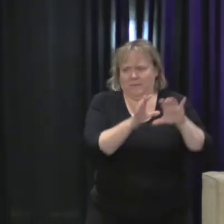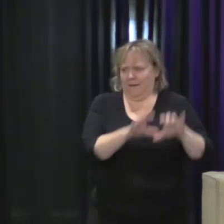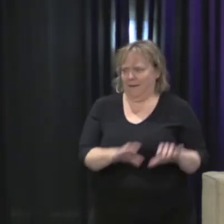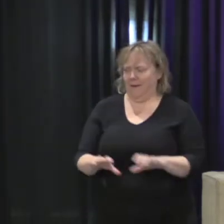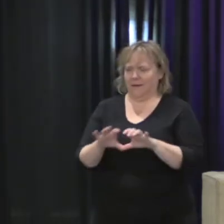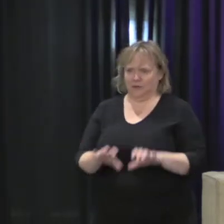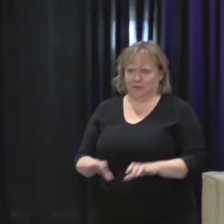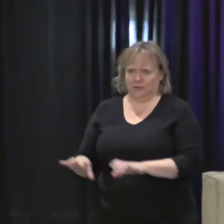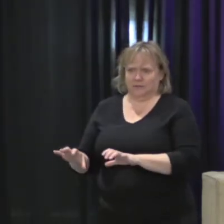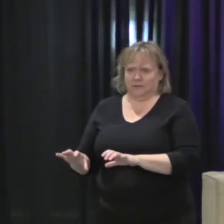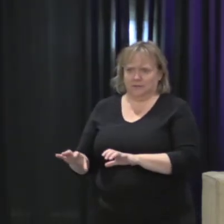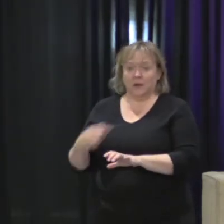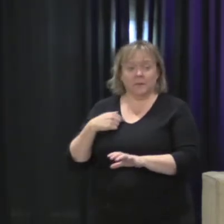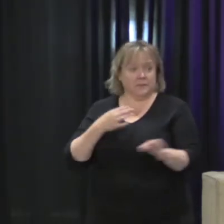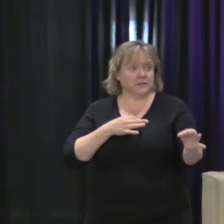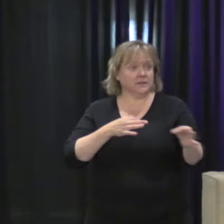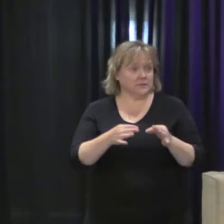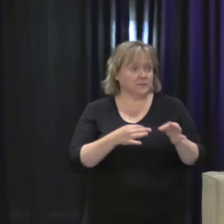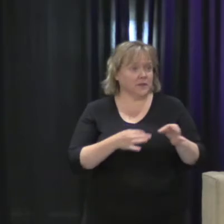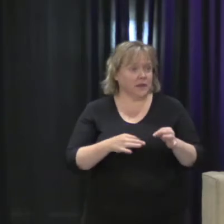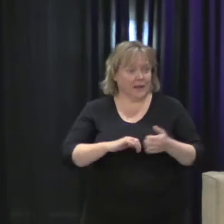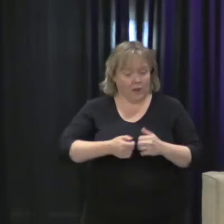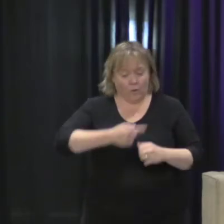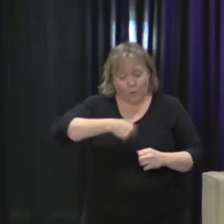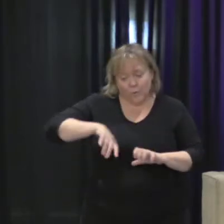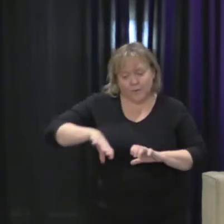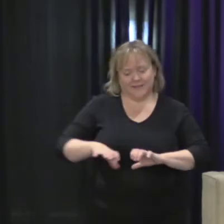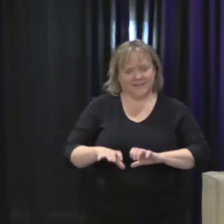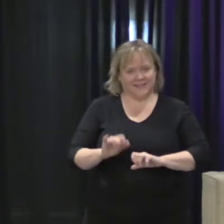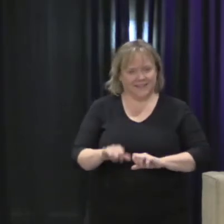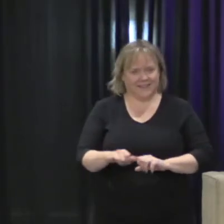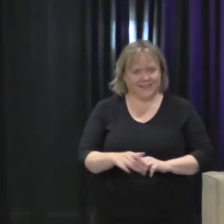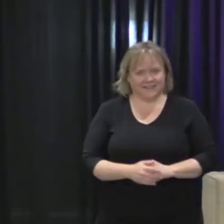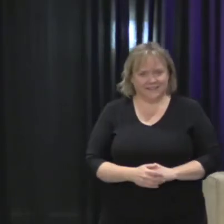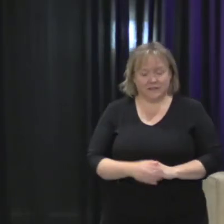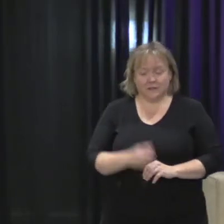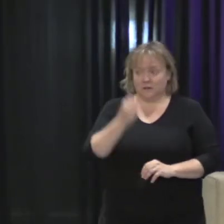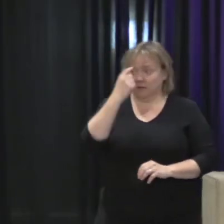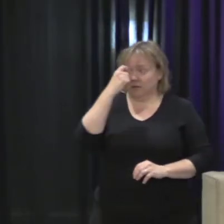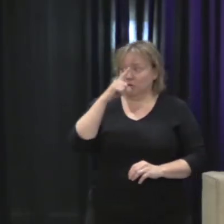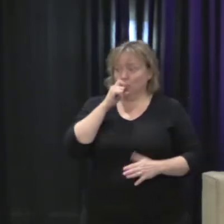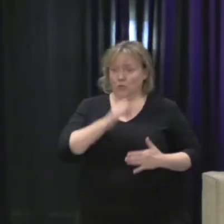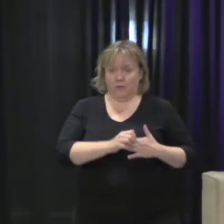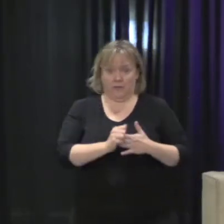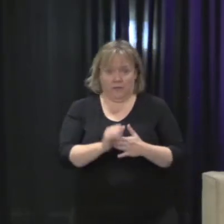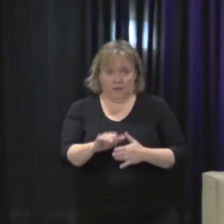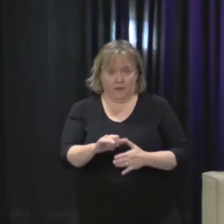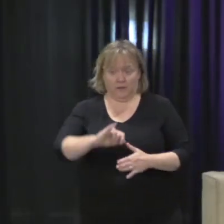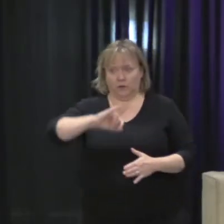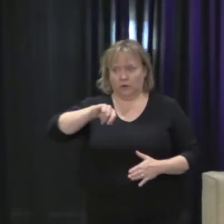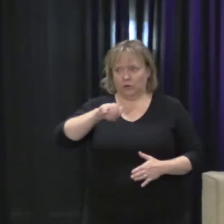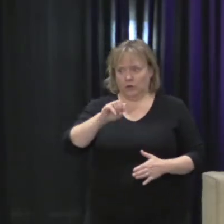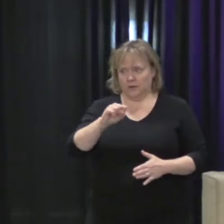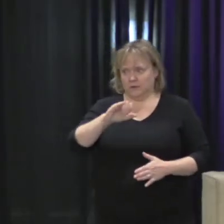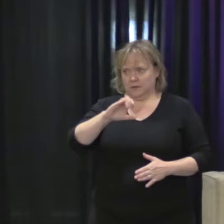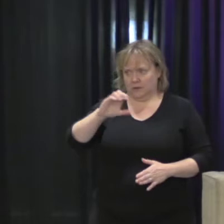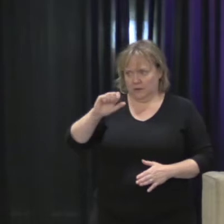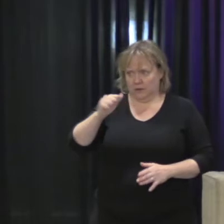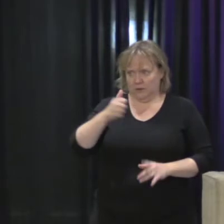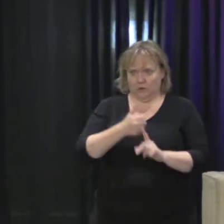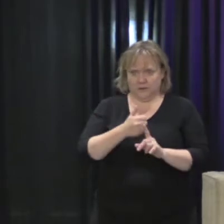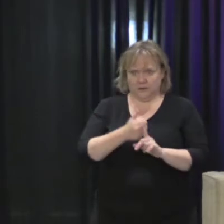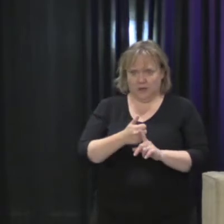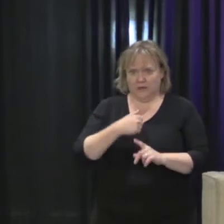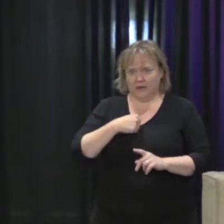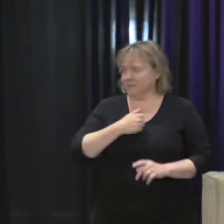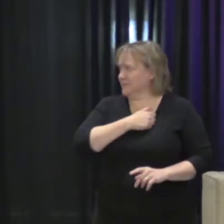into action. Really, again, being driven by Jessica the entire time. The first thing we did, and I'm sorry that